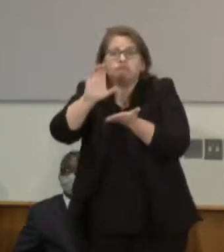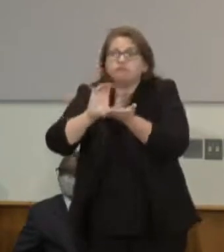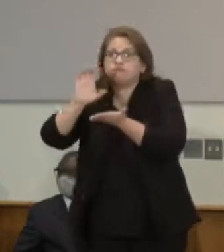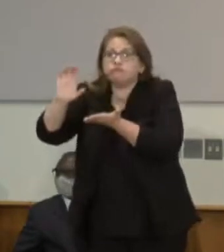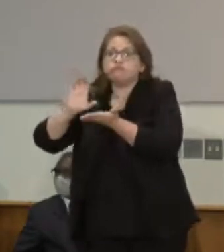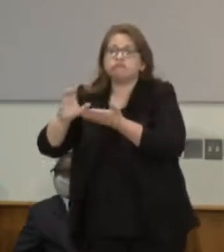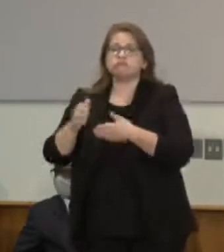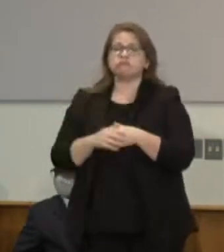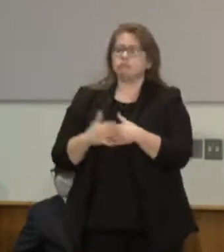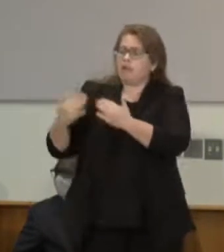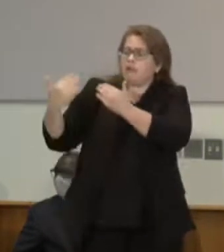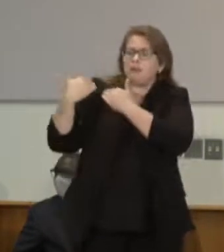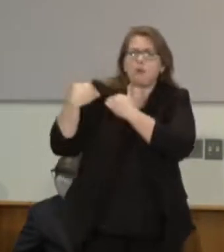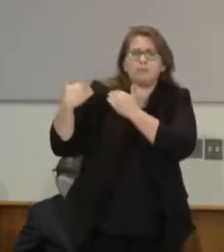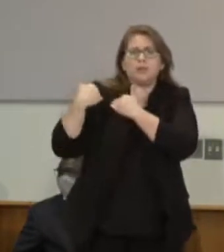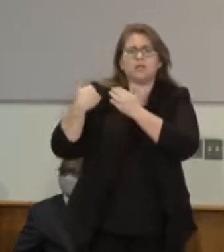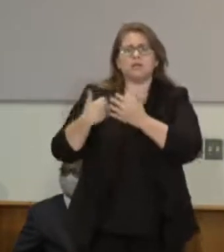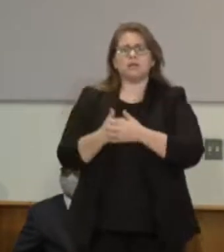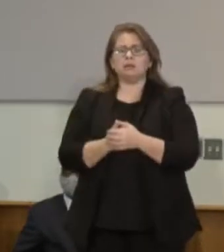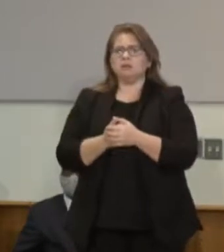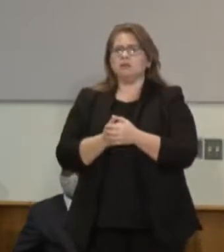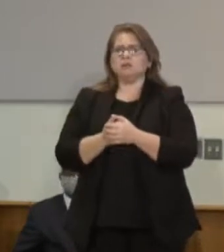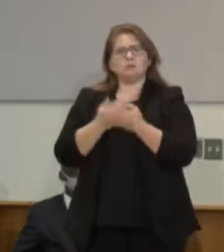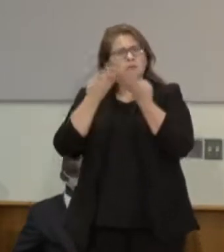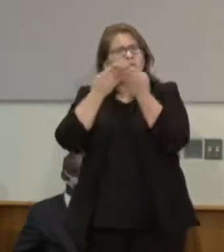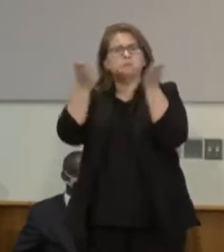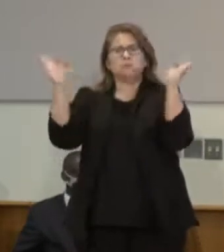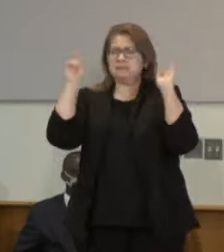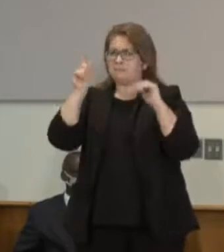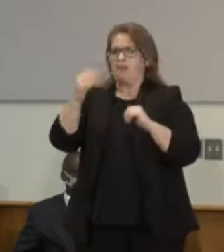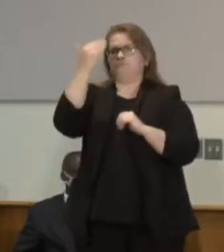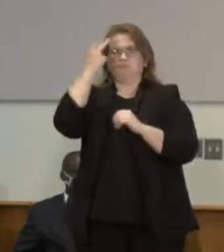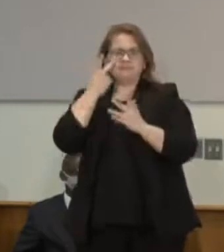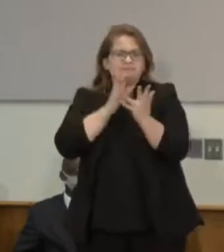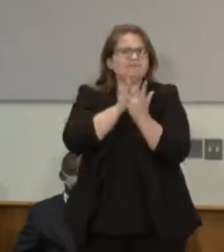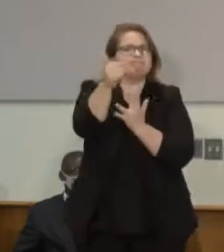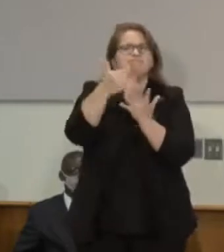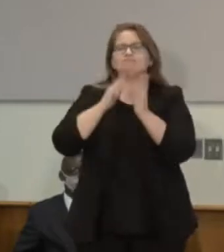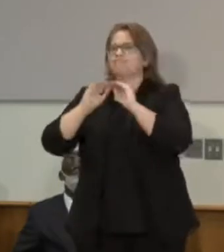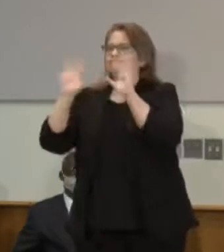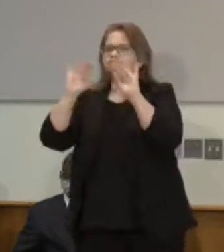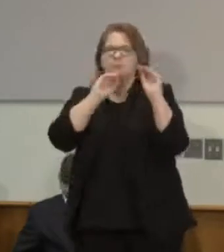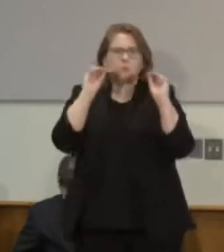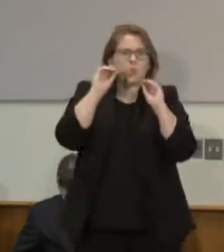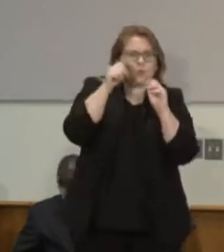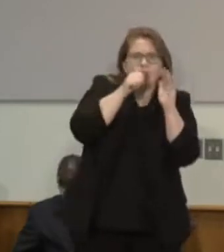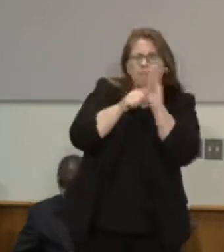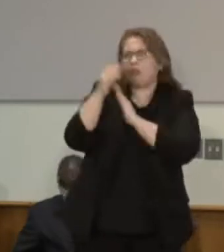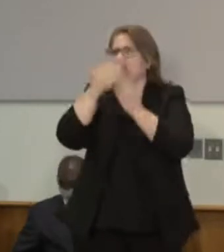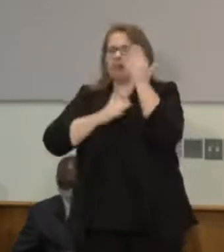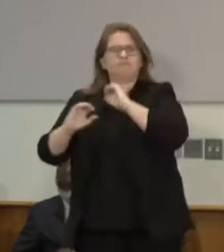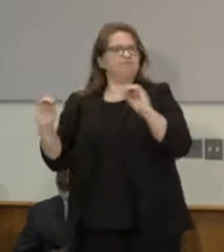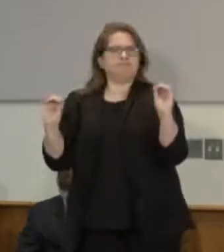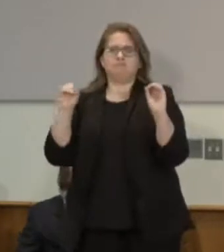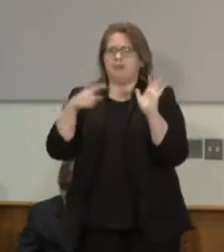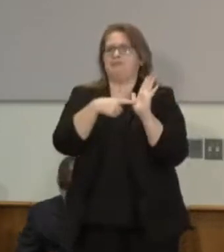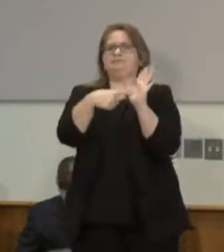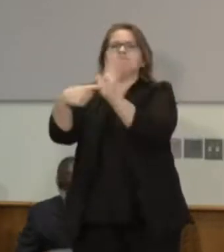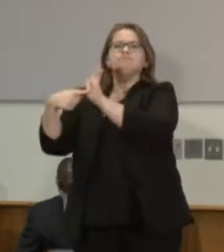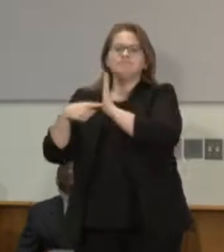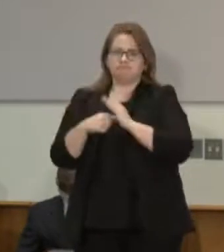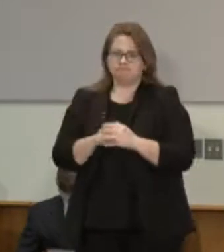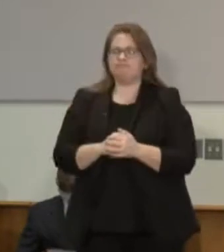accountability that make sure the public sees that transparency. And just some examples, I think for so many people, the idea that